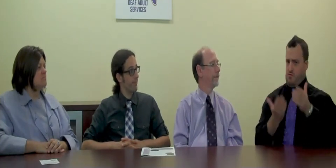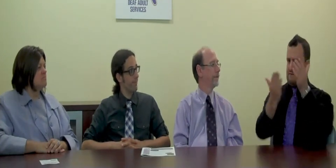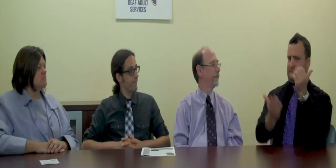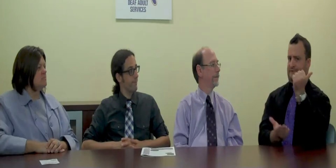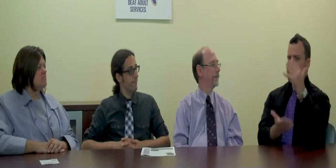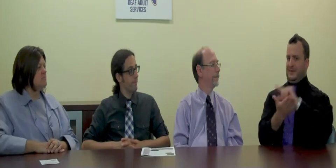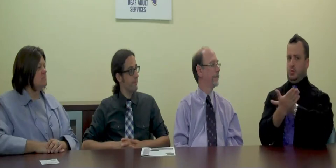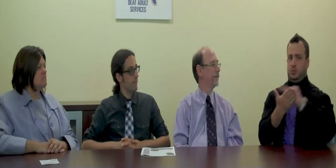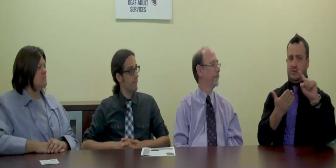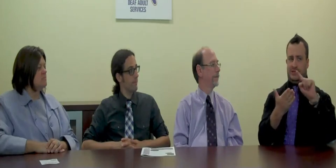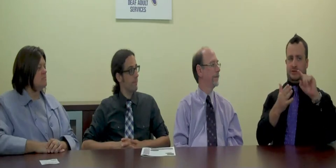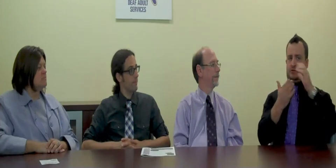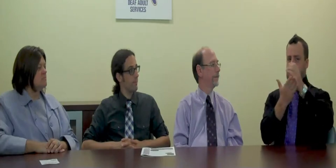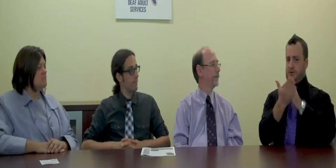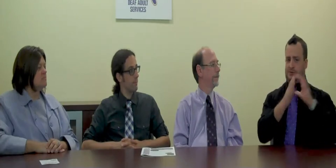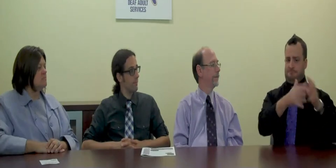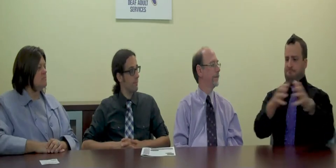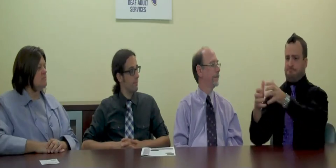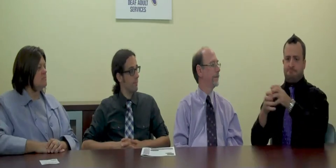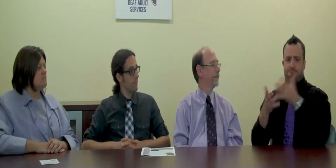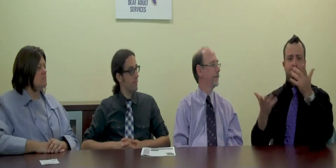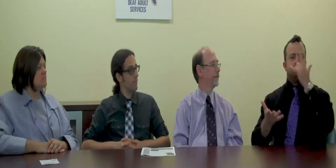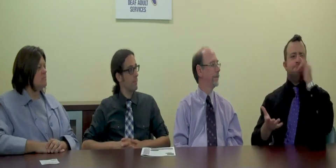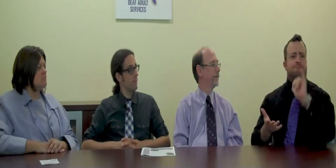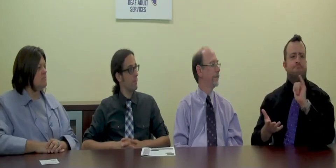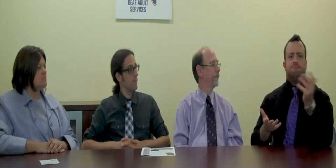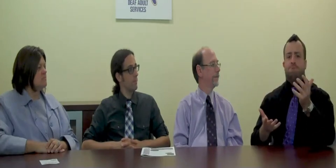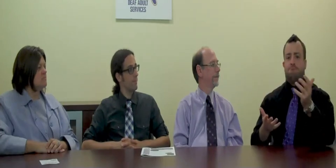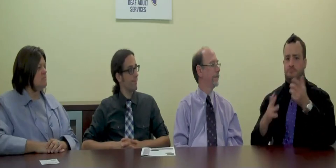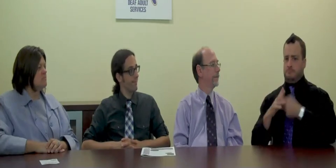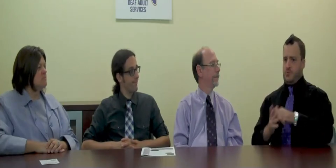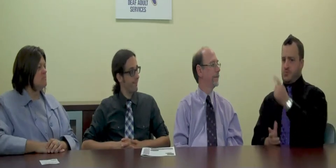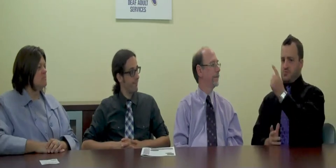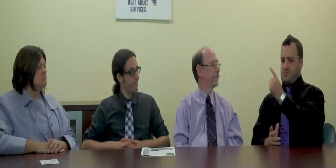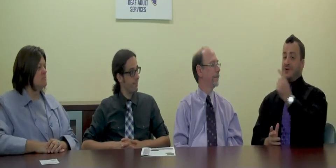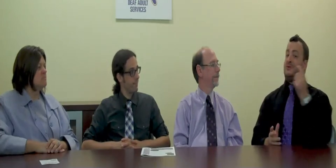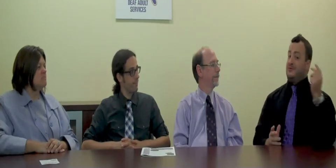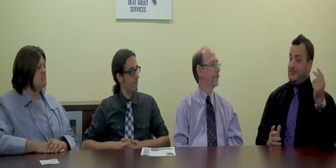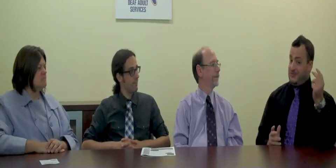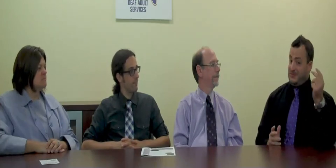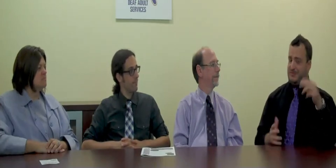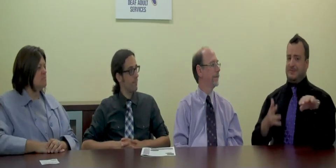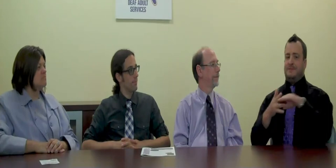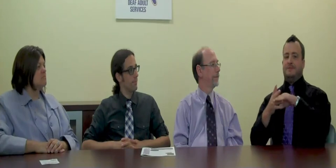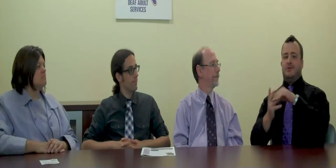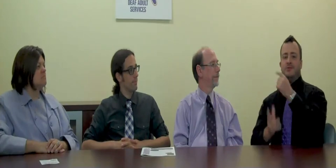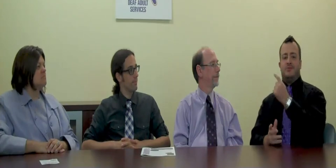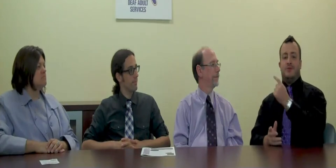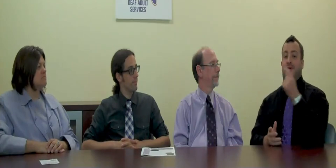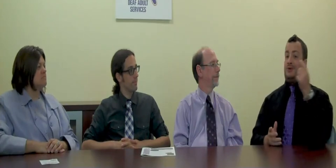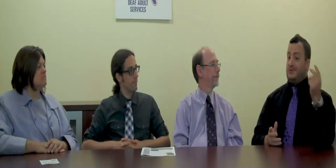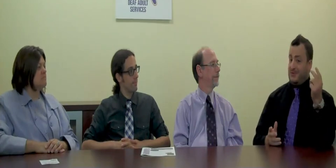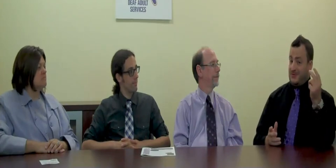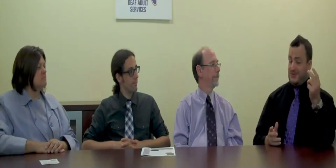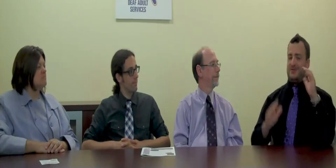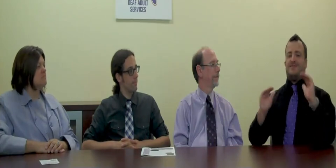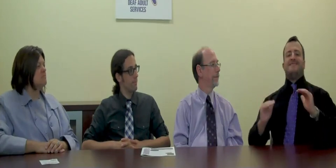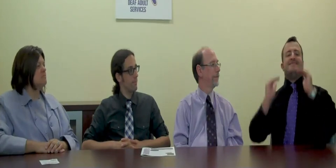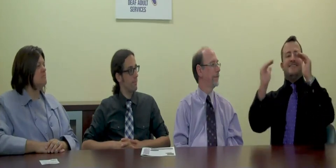Our ASL program offers 15-week courses per level between Beginner 1 and 2, Intermediate 1 and 2,